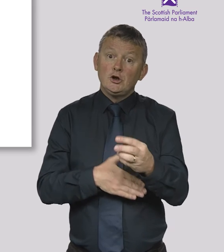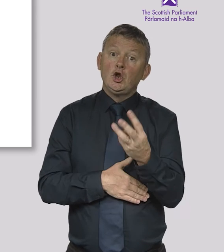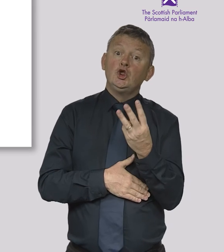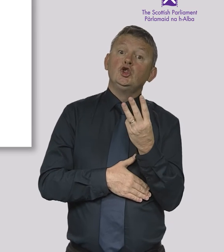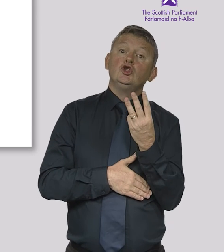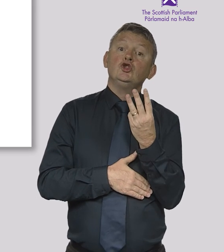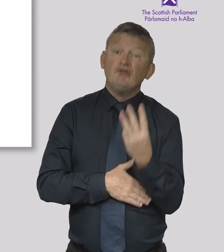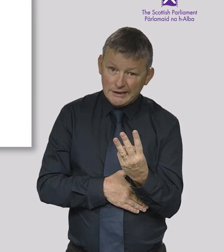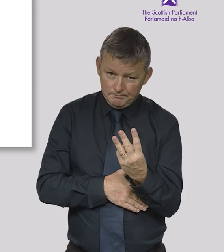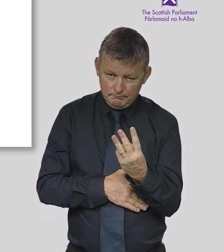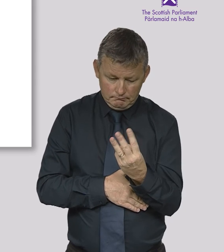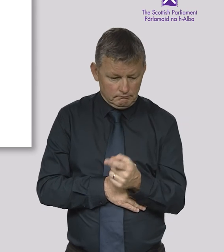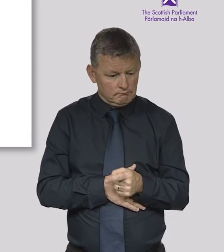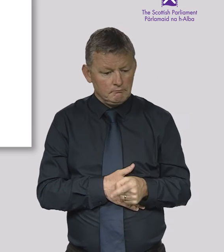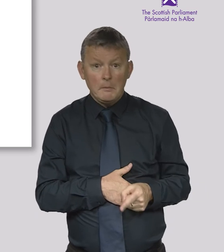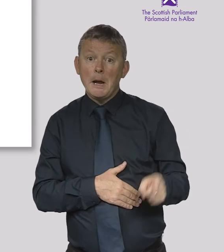Stage 3.